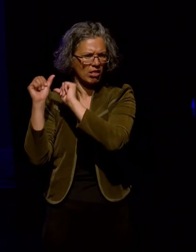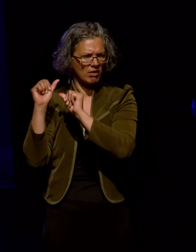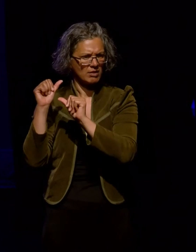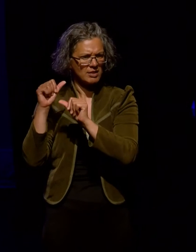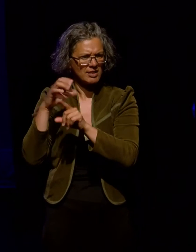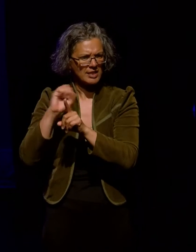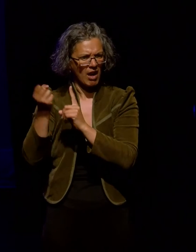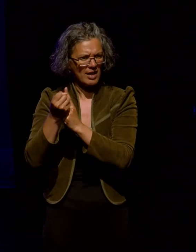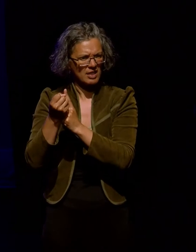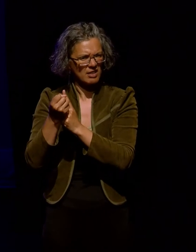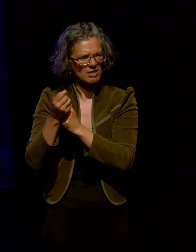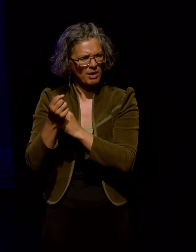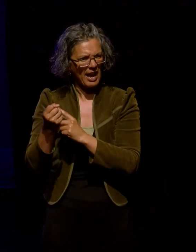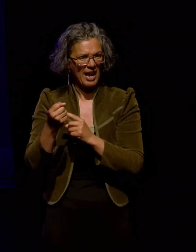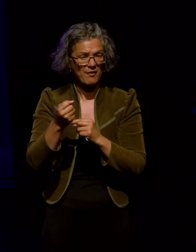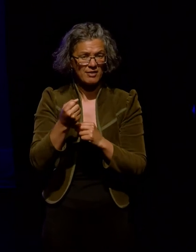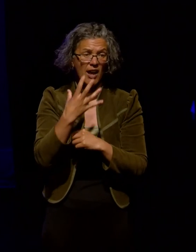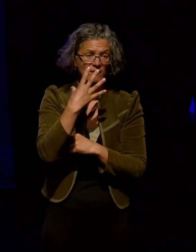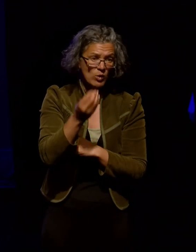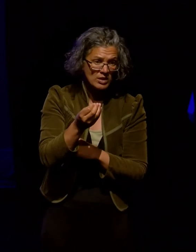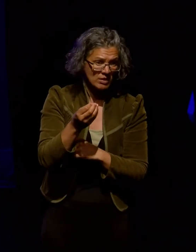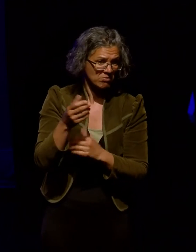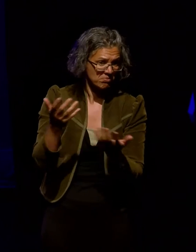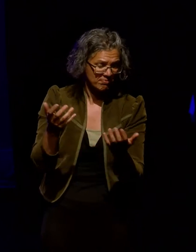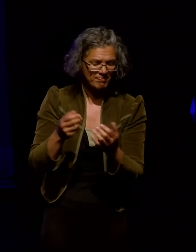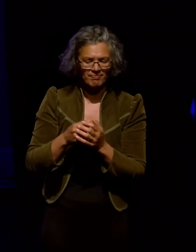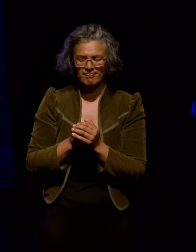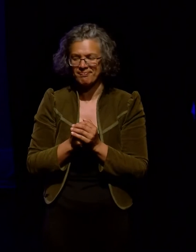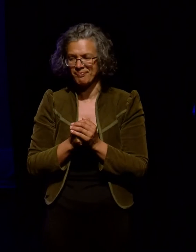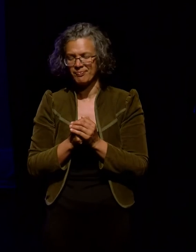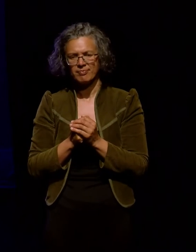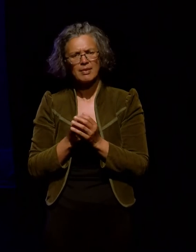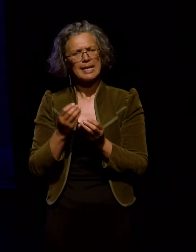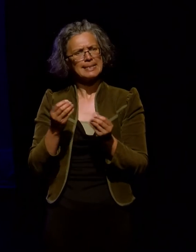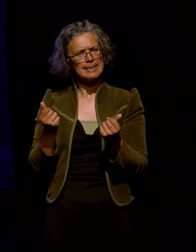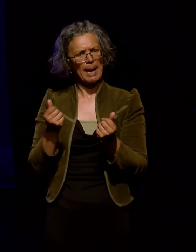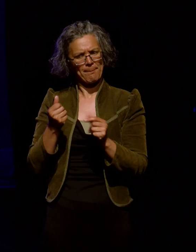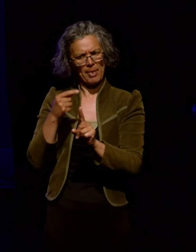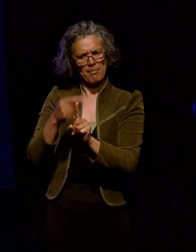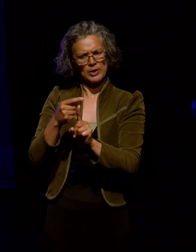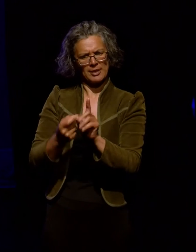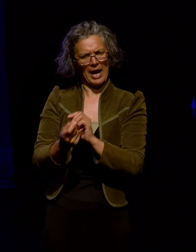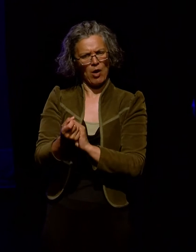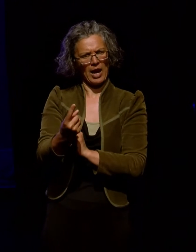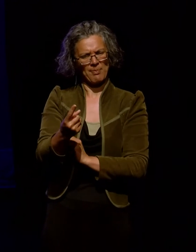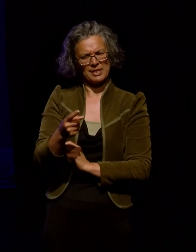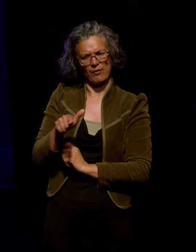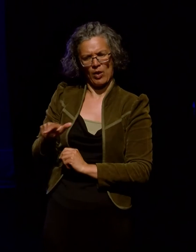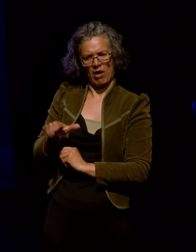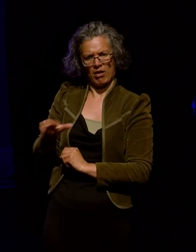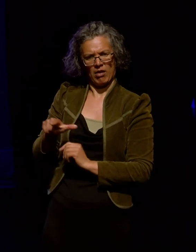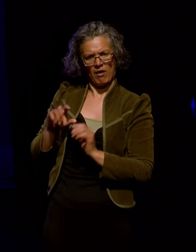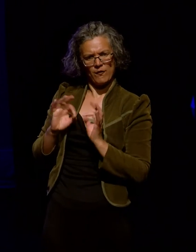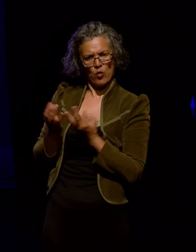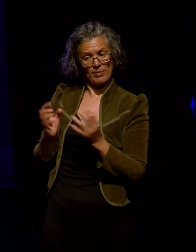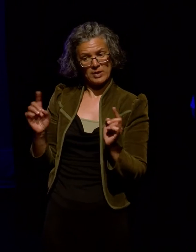Historical Society and the Foxton Historical Society. Some of the positive outcomes of these forums include